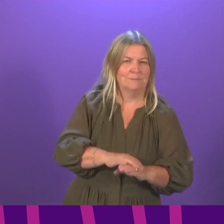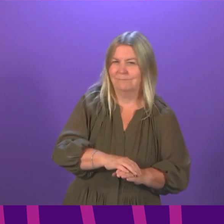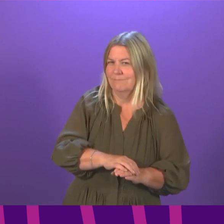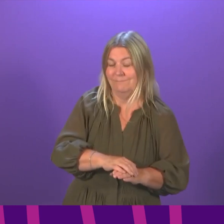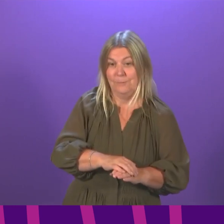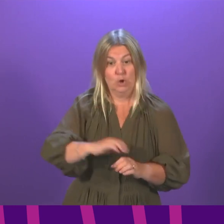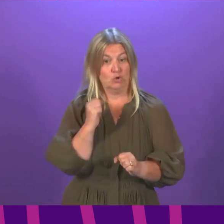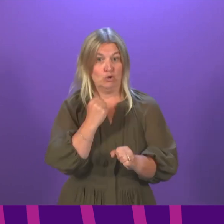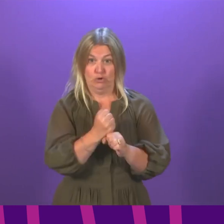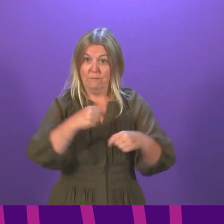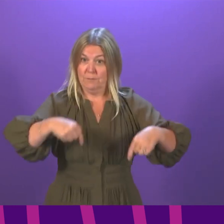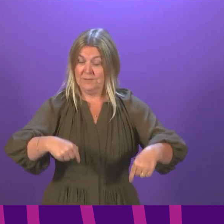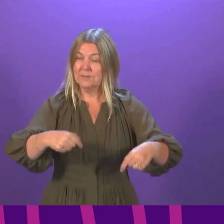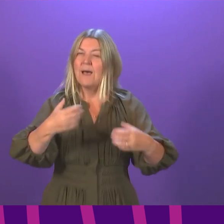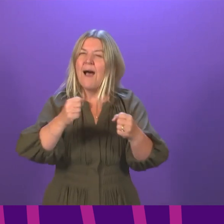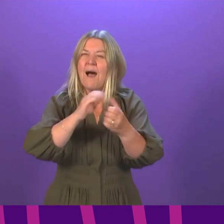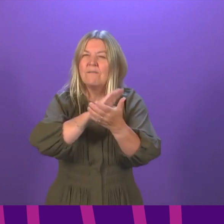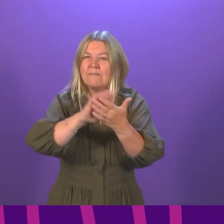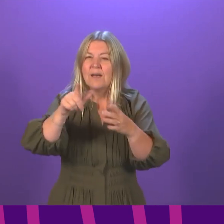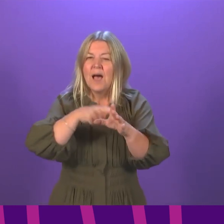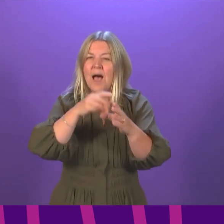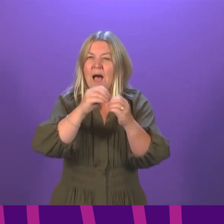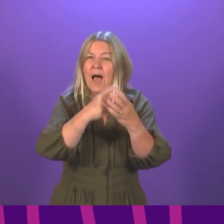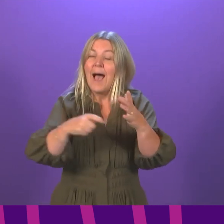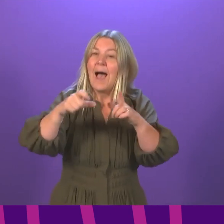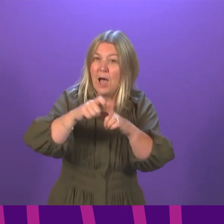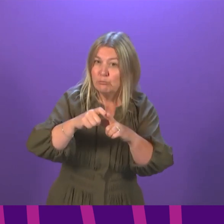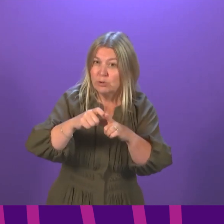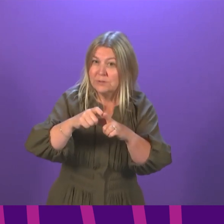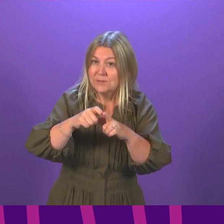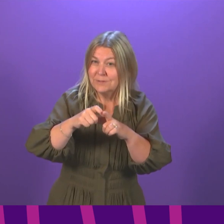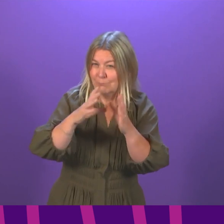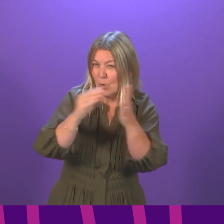to a more hybrid model of home and office working.